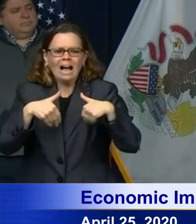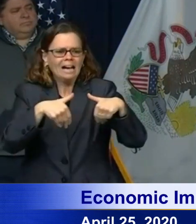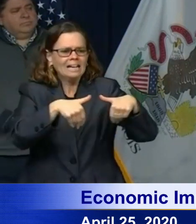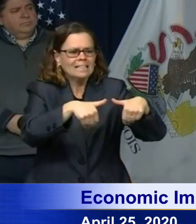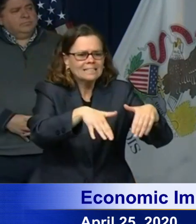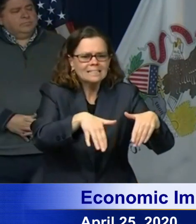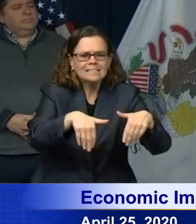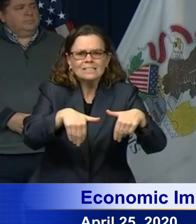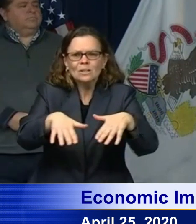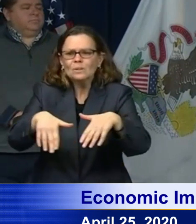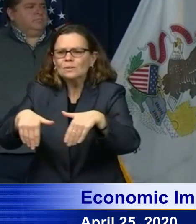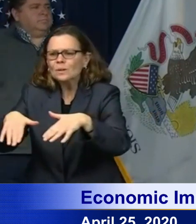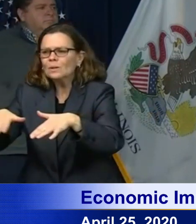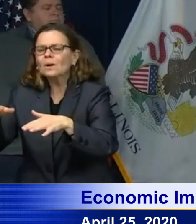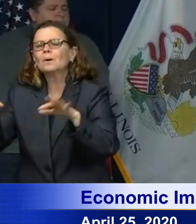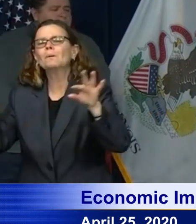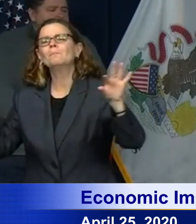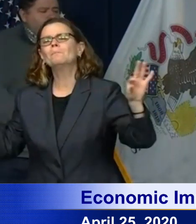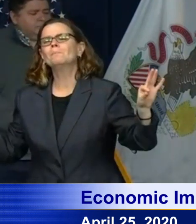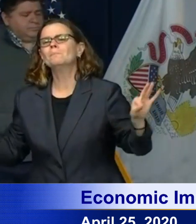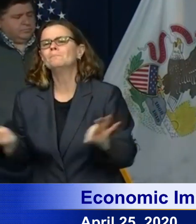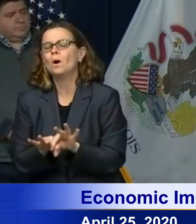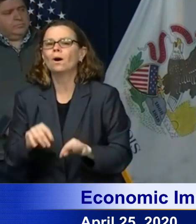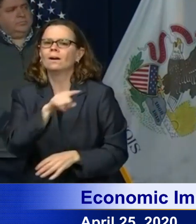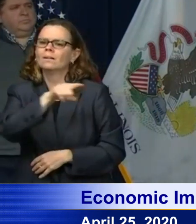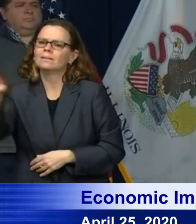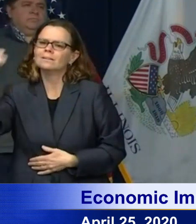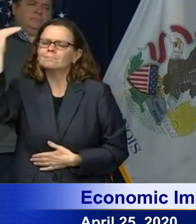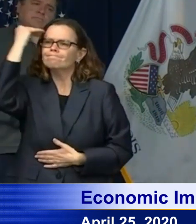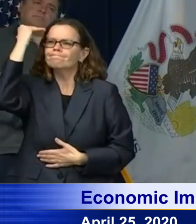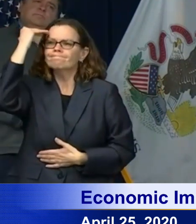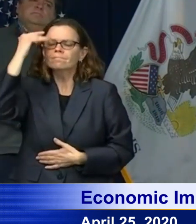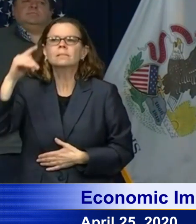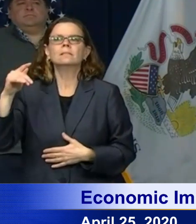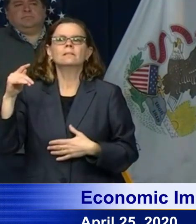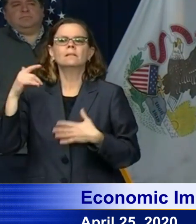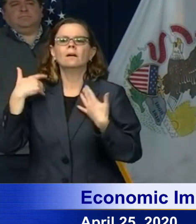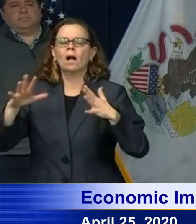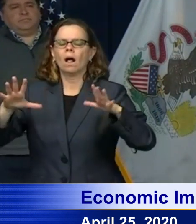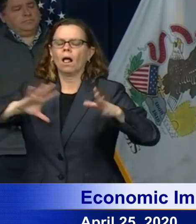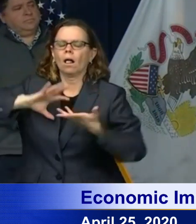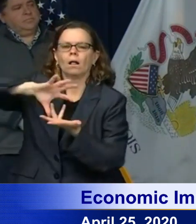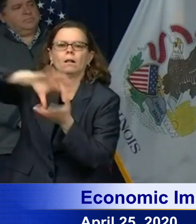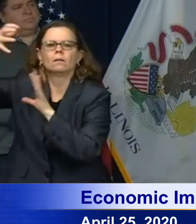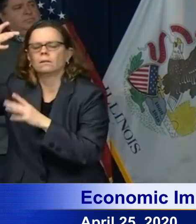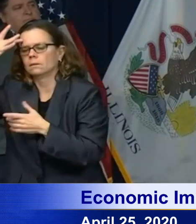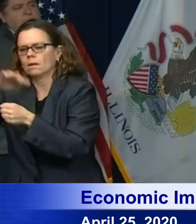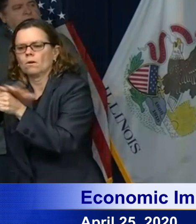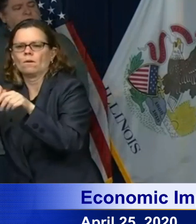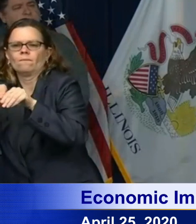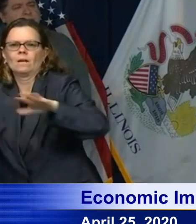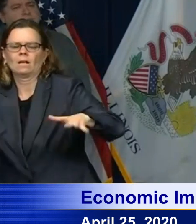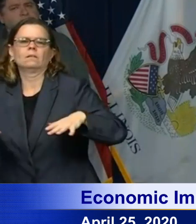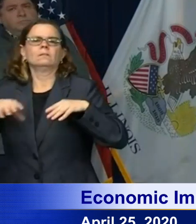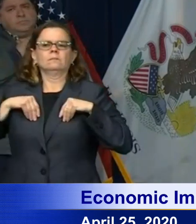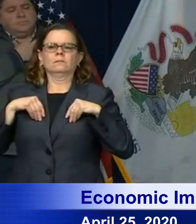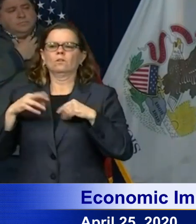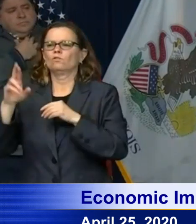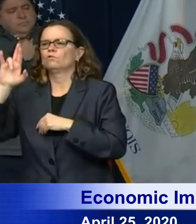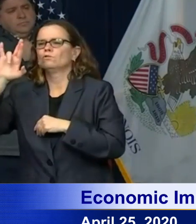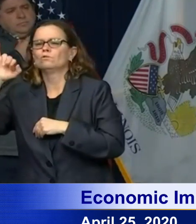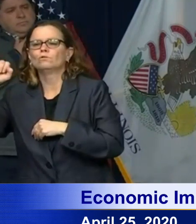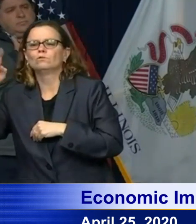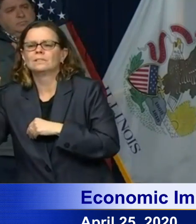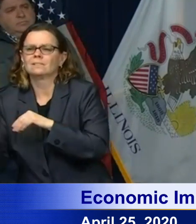putting additional people at risk. And so we're not actually done thinking about that because potentially there is a way to do this,